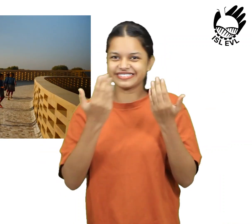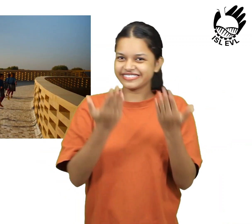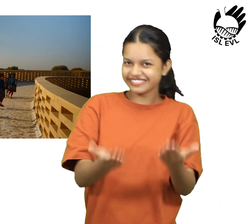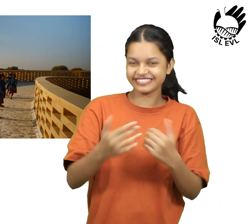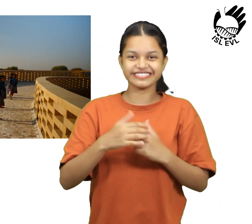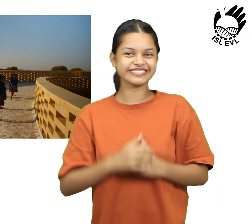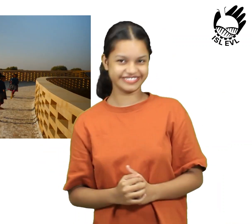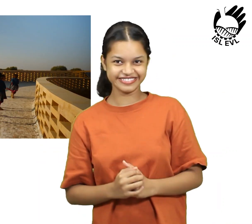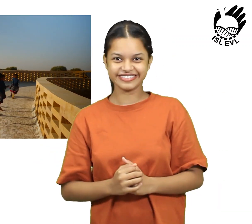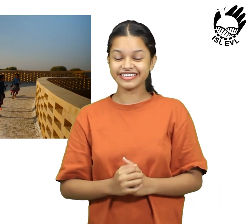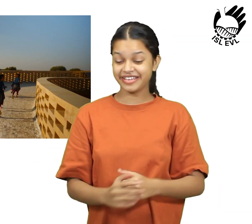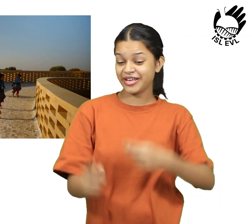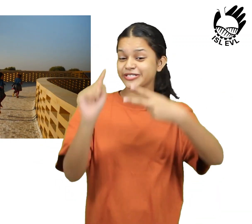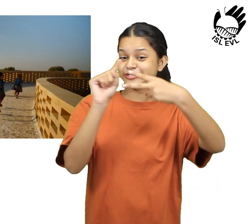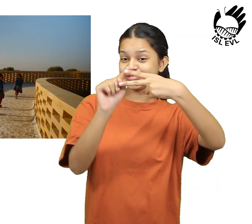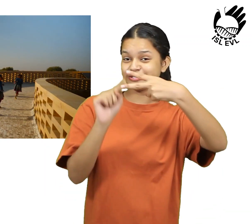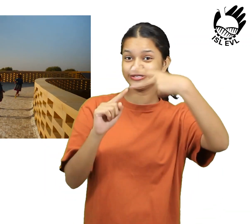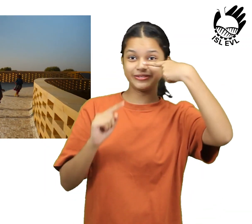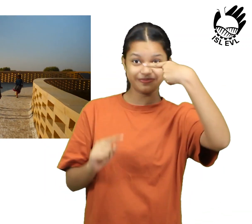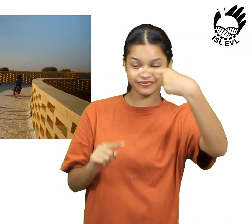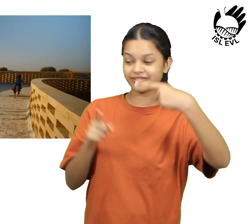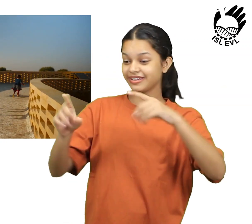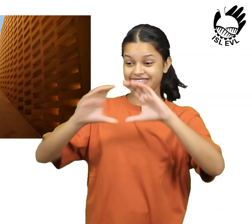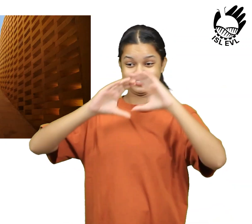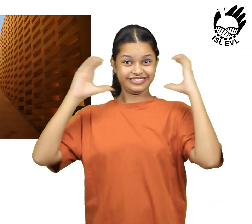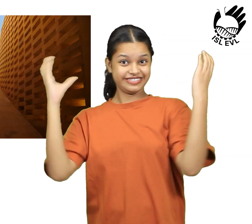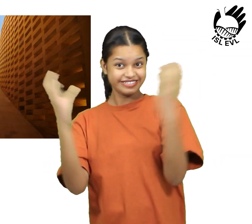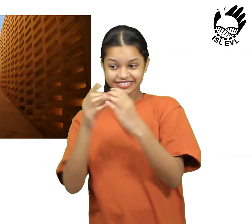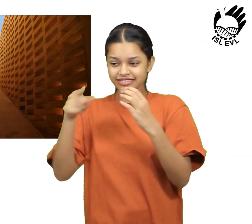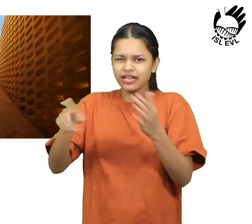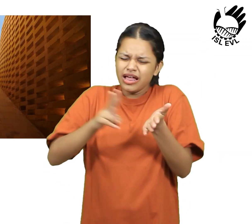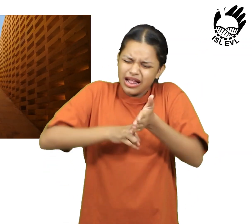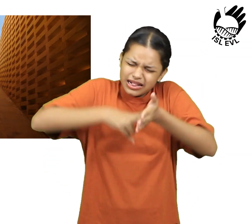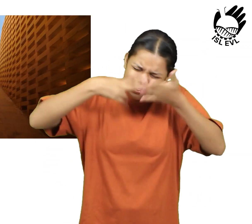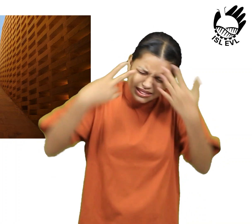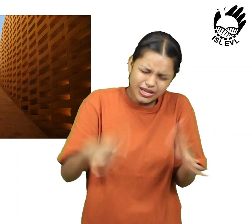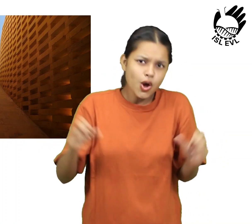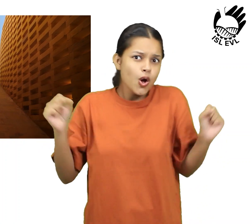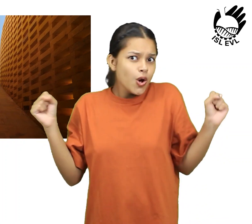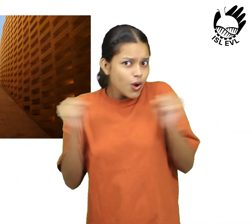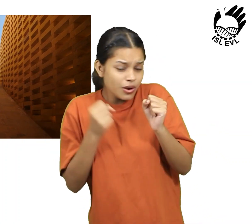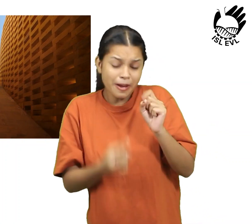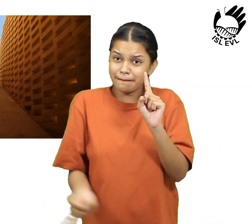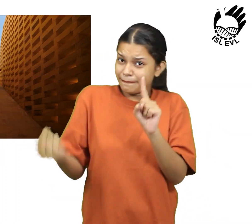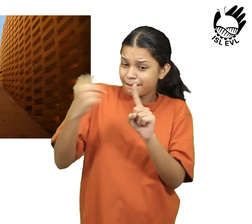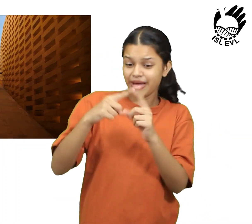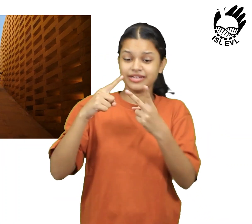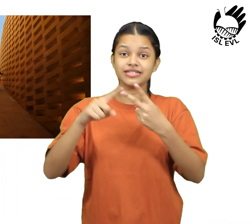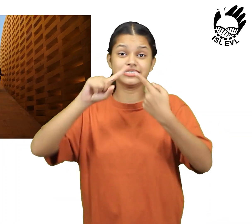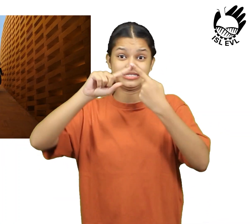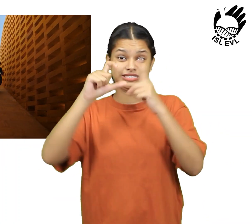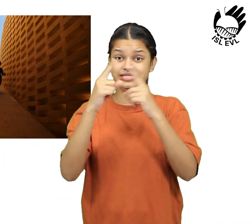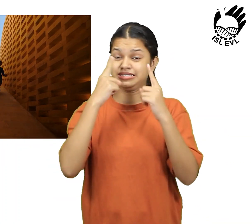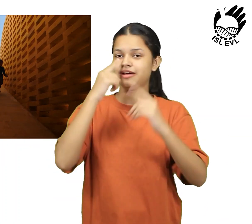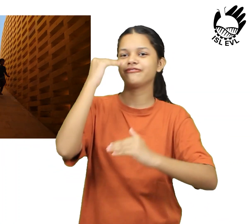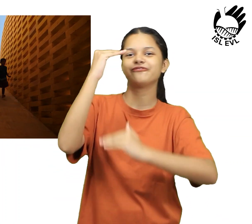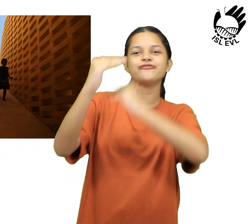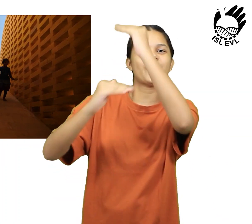and functional learning environment. The school is a symbol of hope for the future of girls' education in India India and